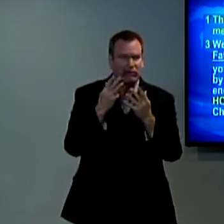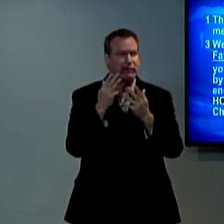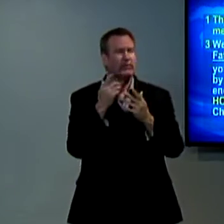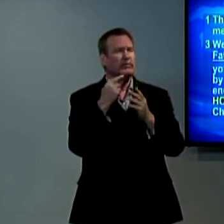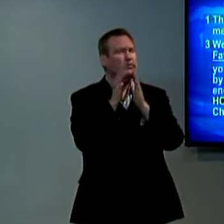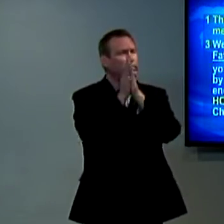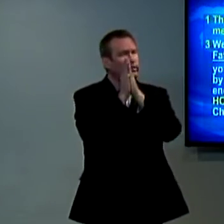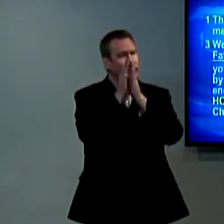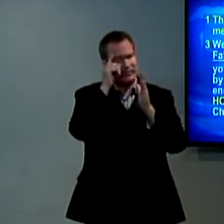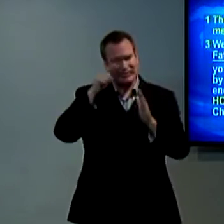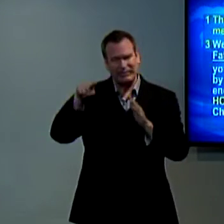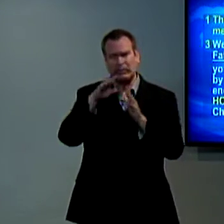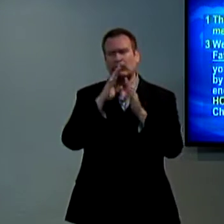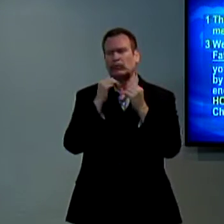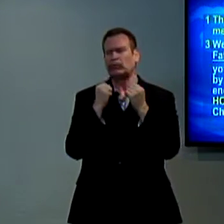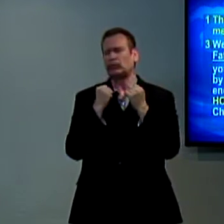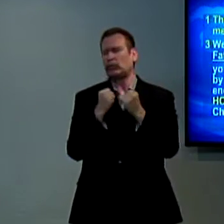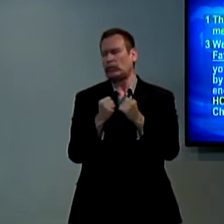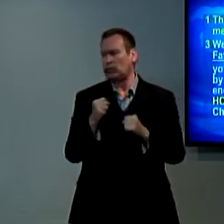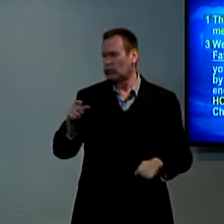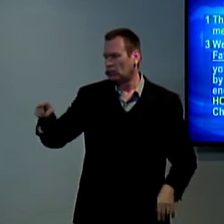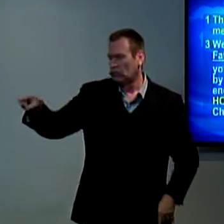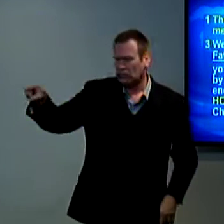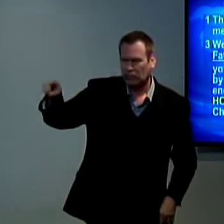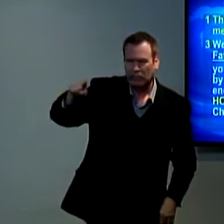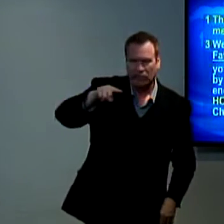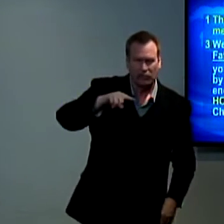they were experiencing trials and Paul was praying for them